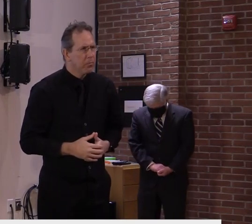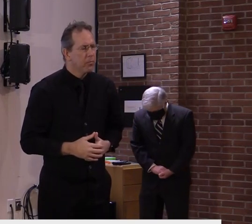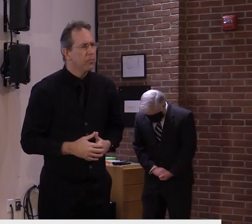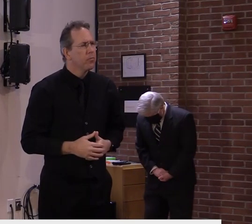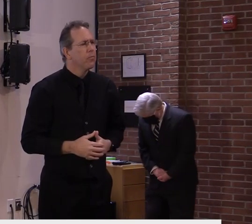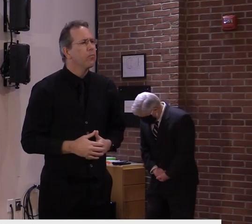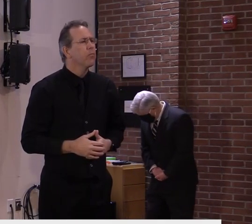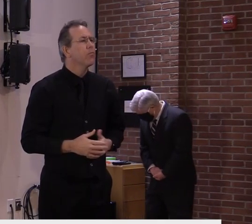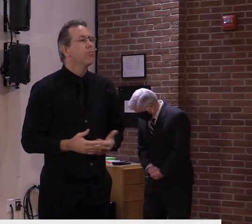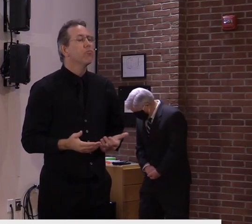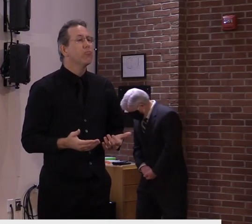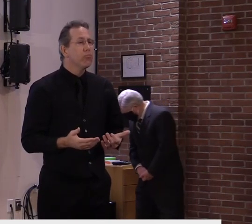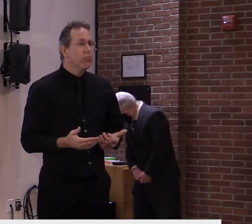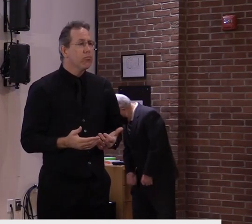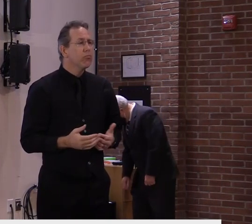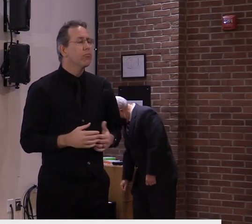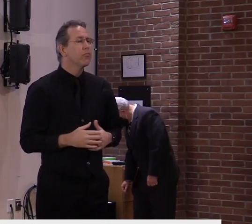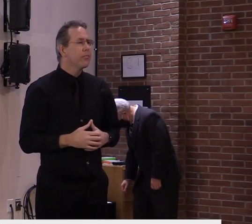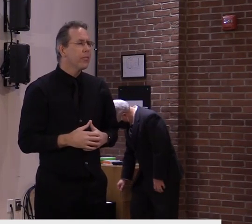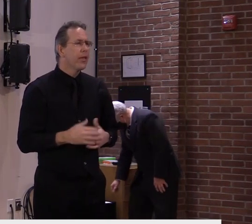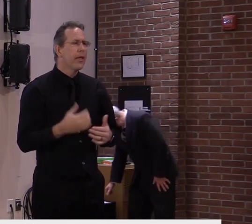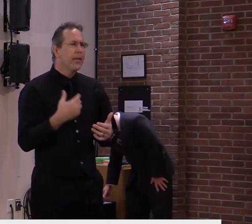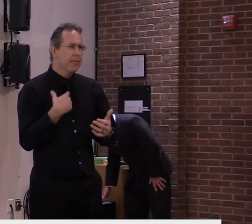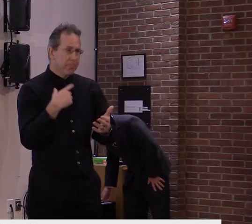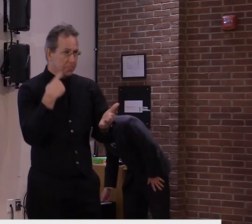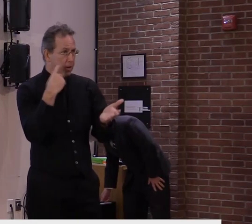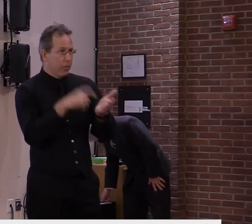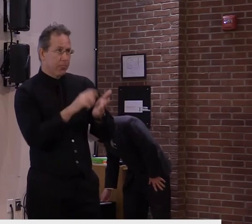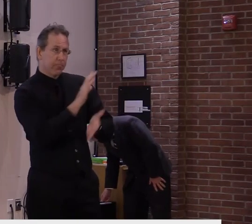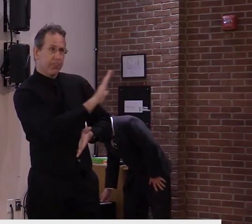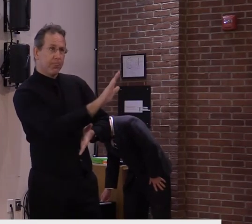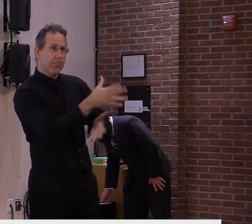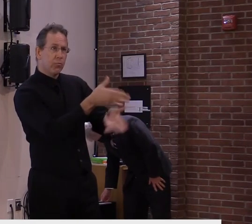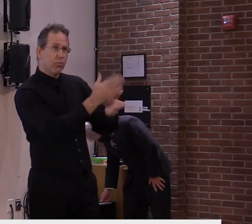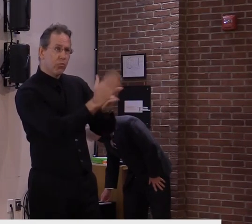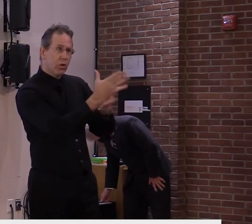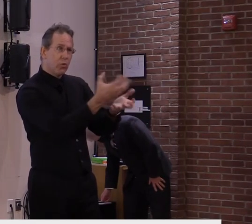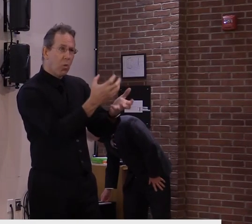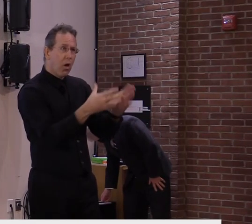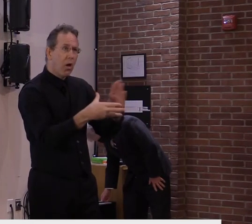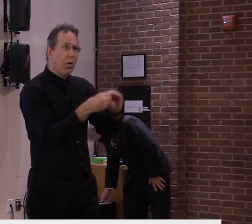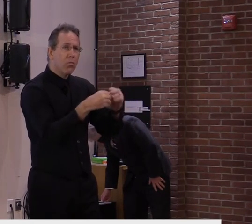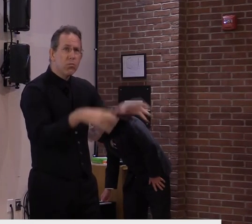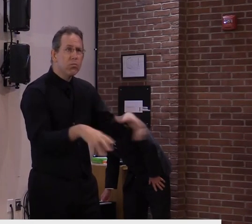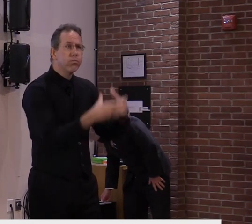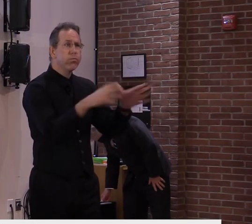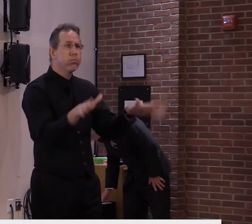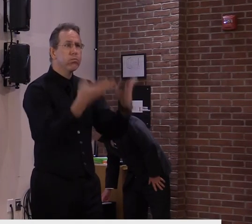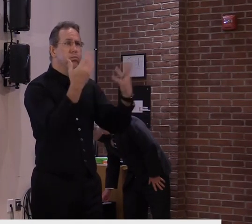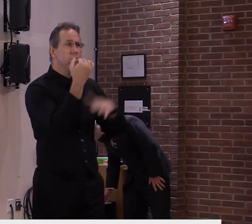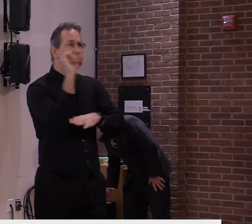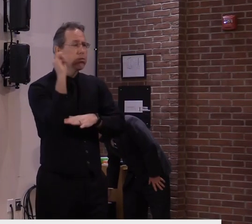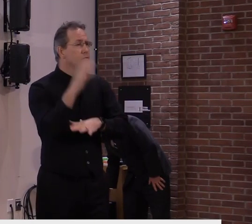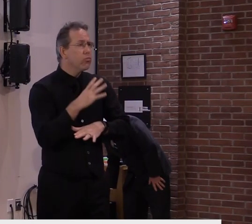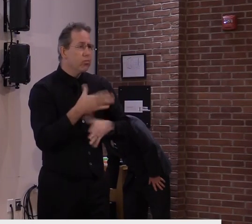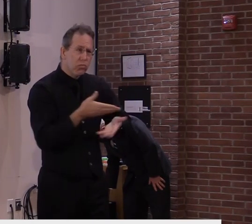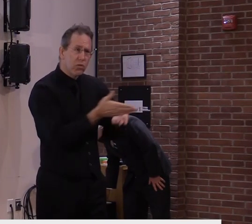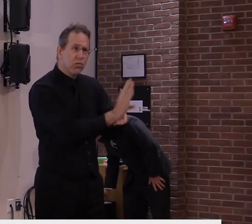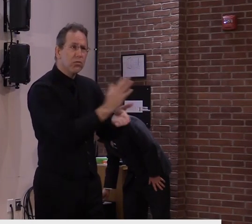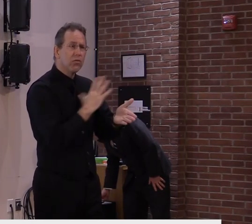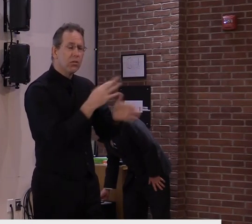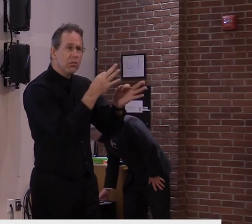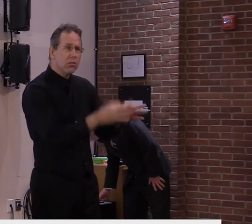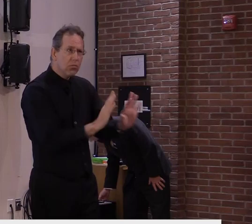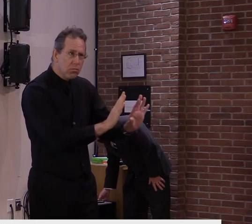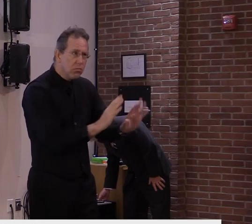folks' rights to exercise their First Amendment rights on a variety of topics. Just would urge